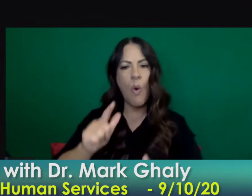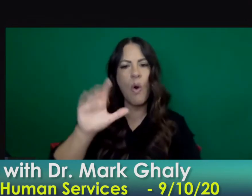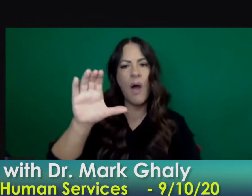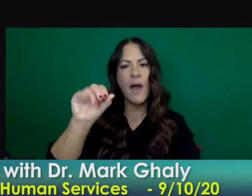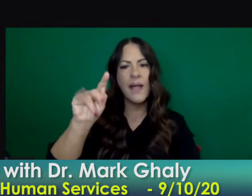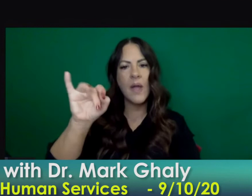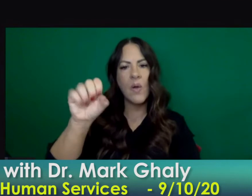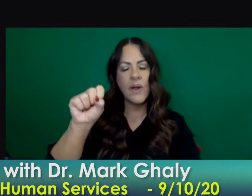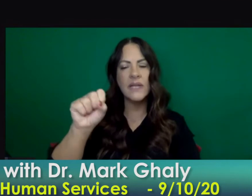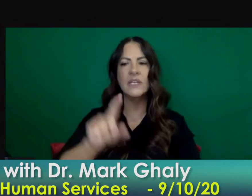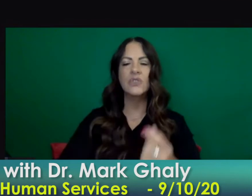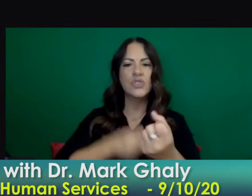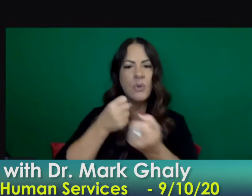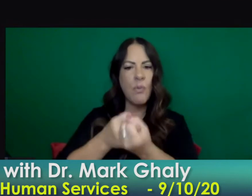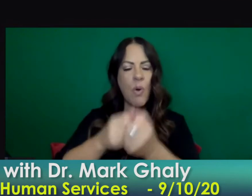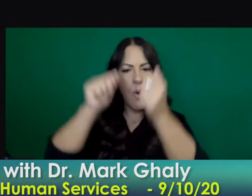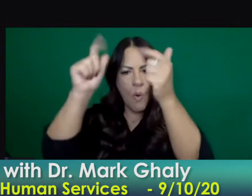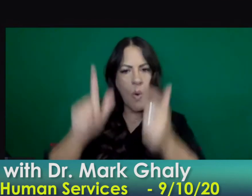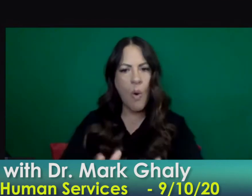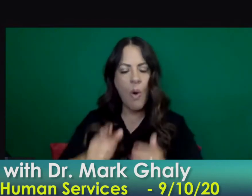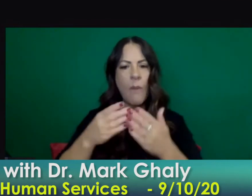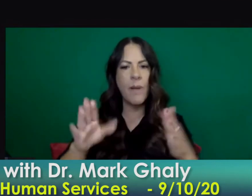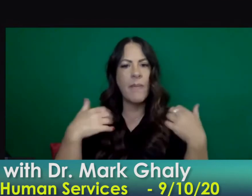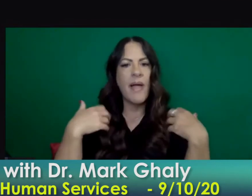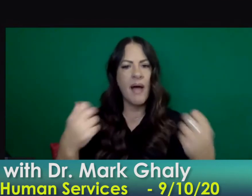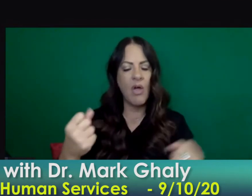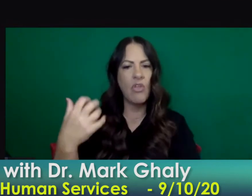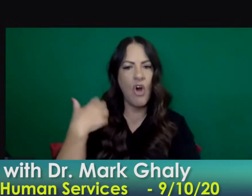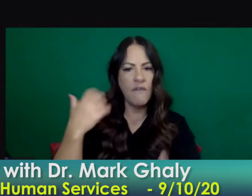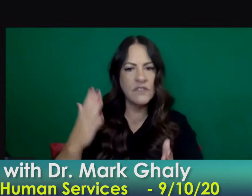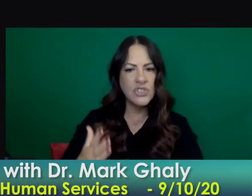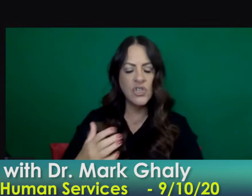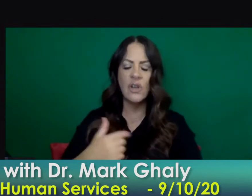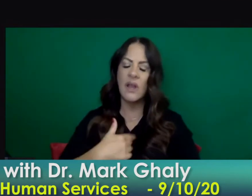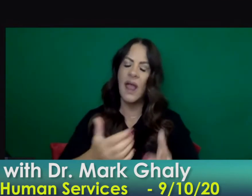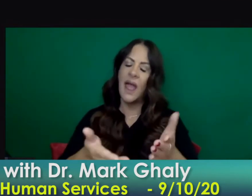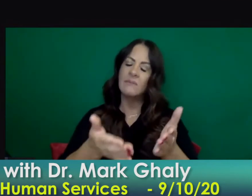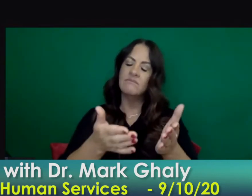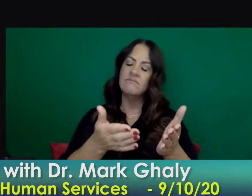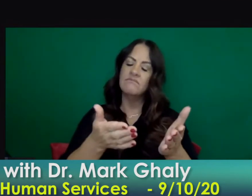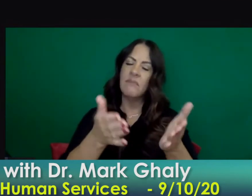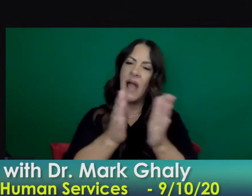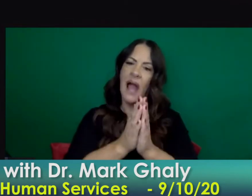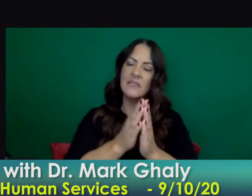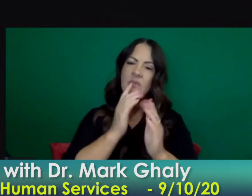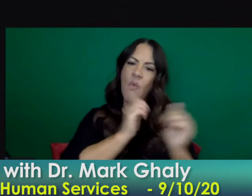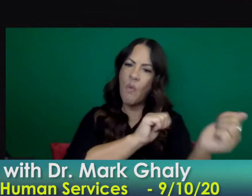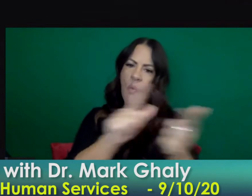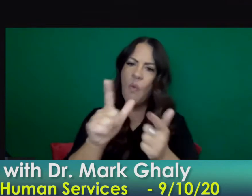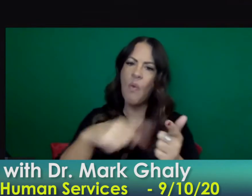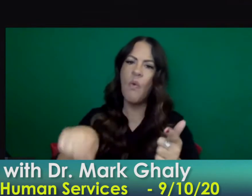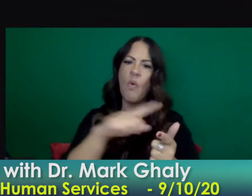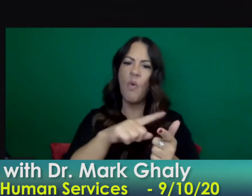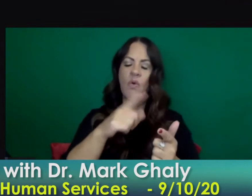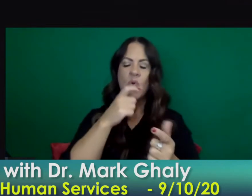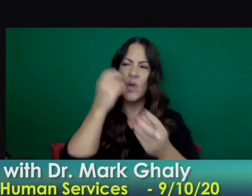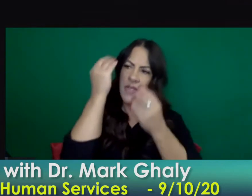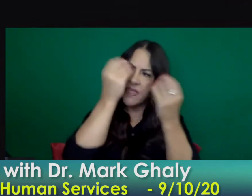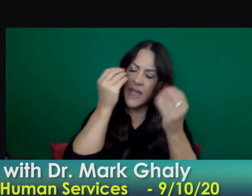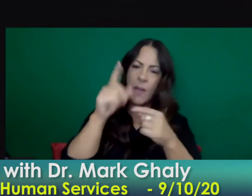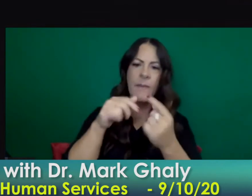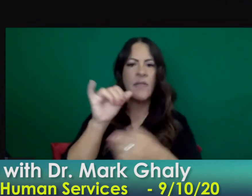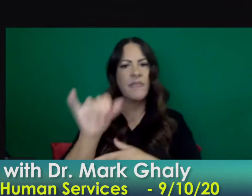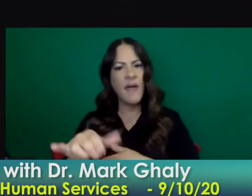own health officers and and plead with everybody who's tuning in or or or or or thinks about this issue